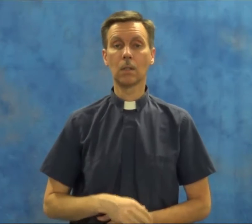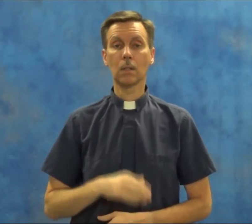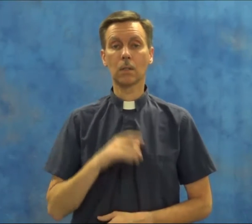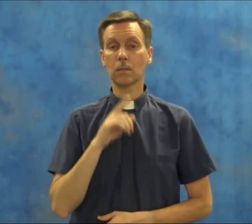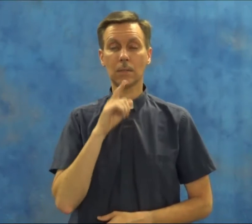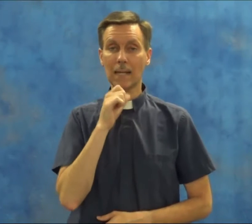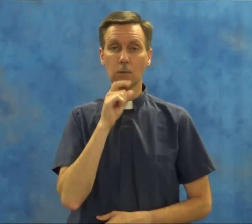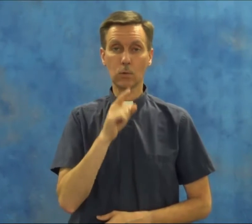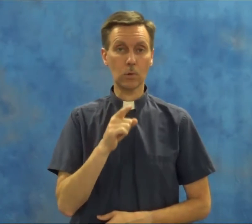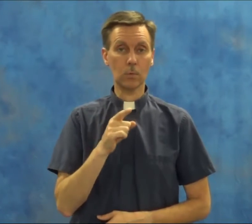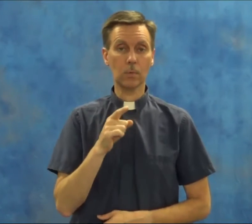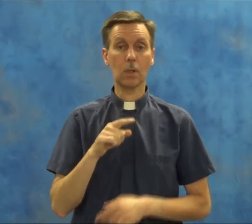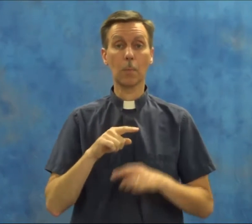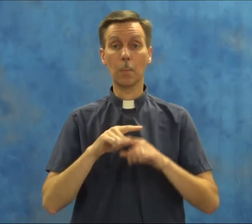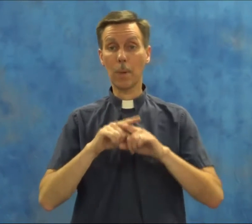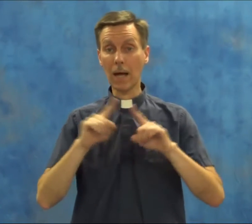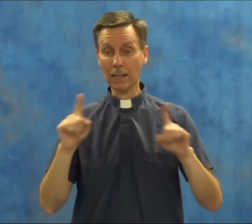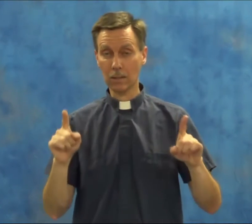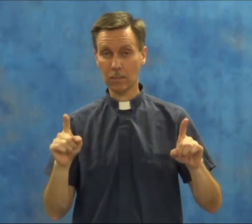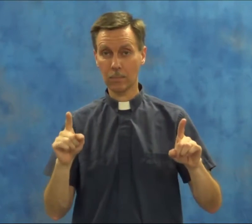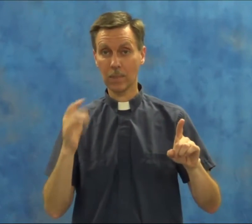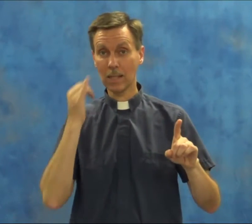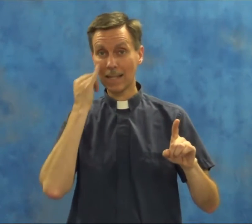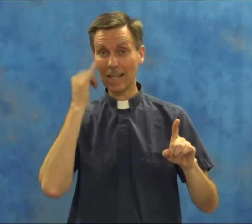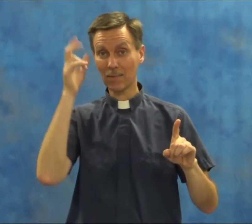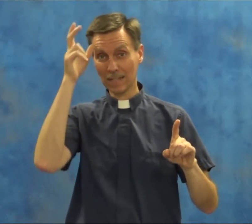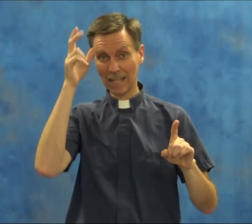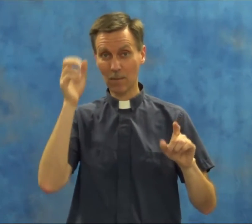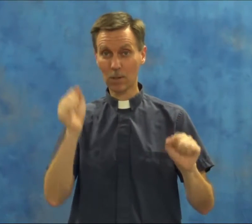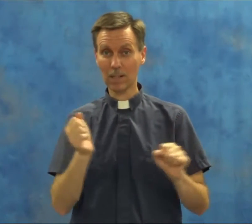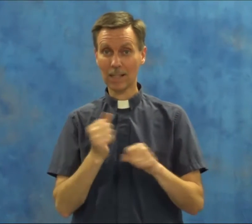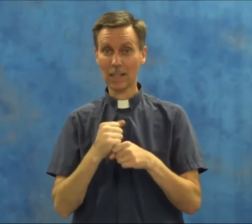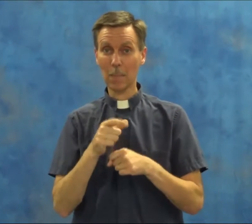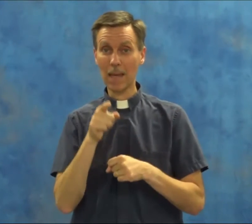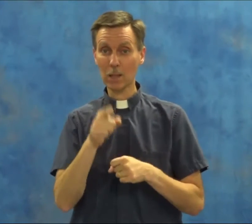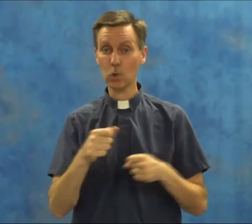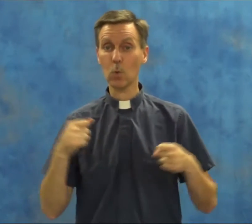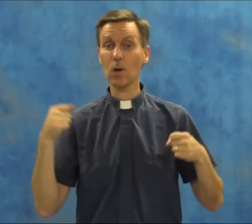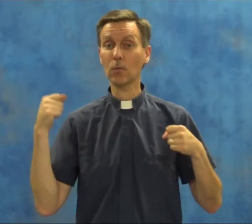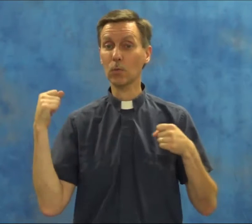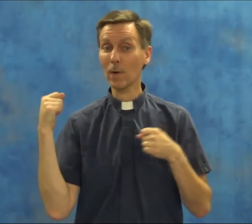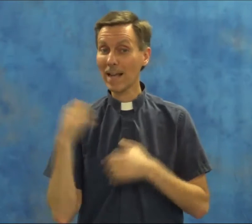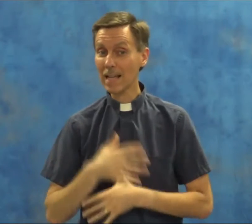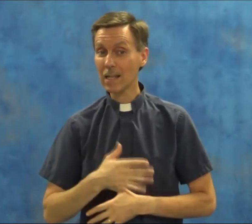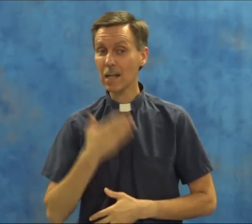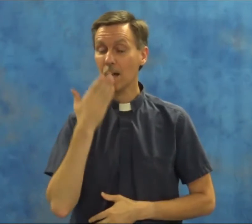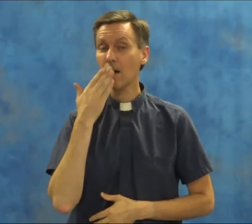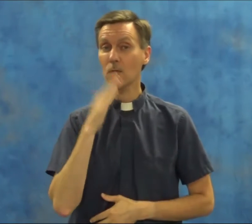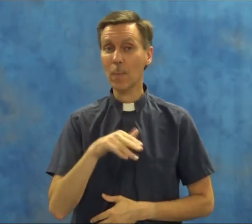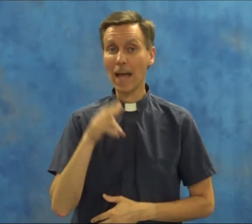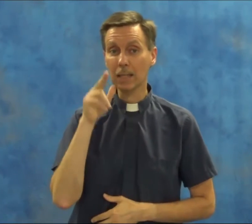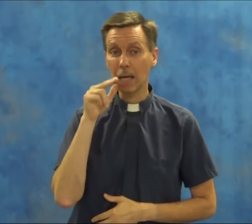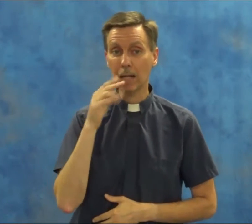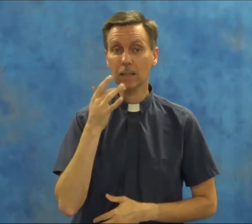not true. But, if the devil can make you afraid of bad luck,